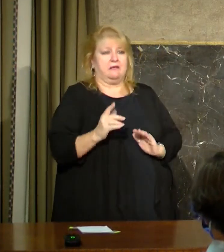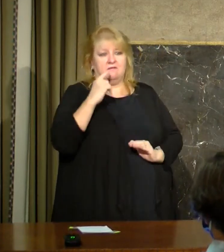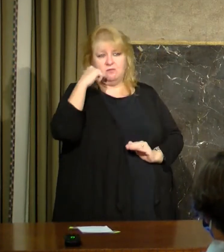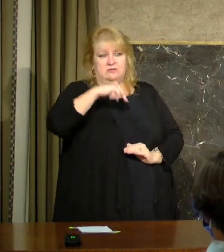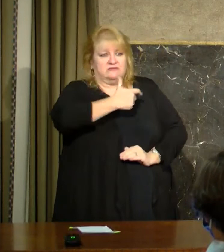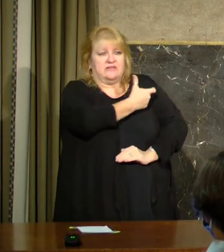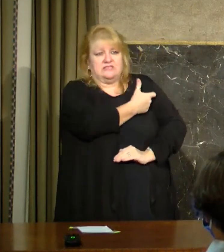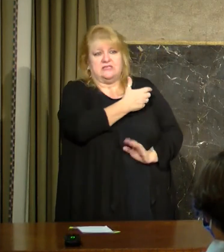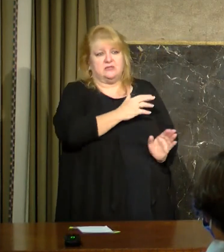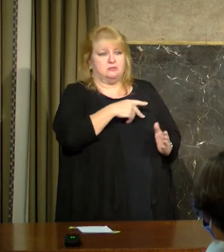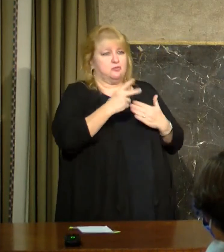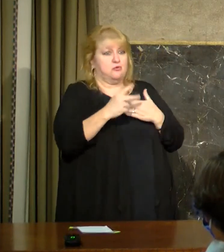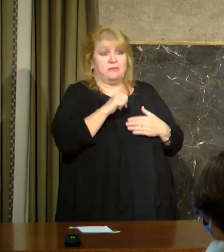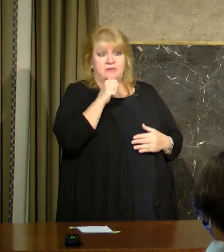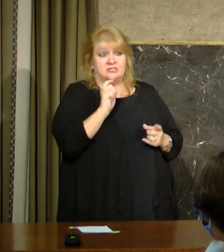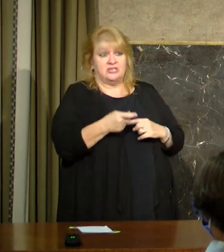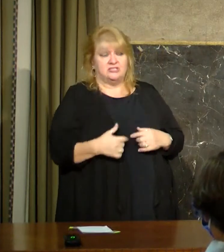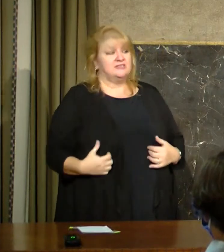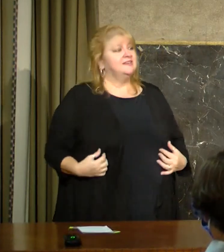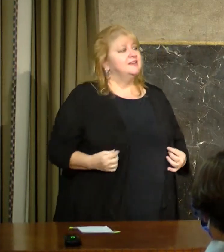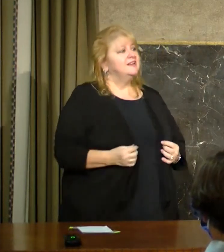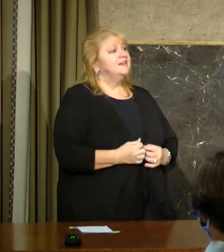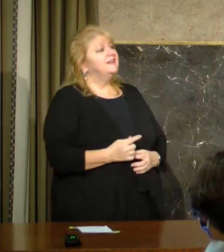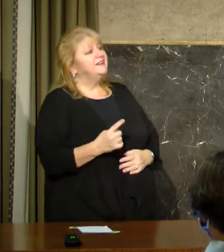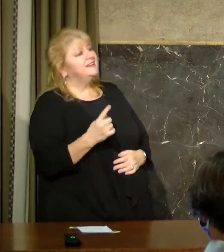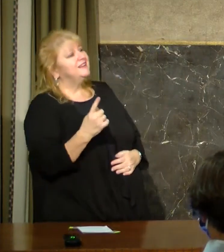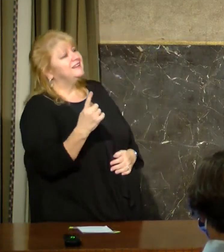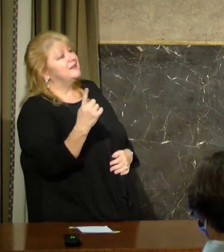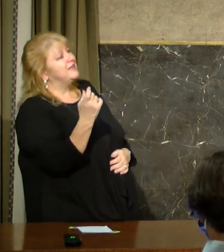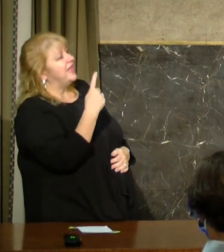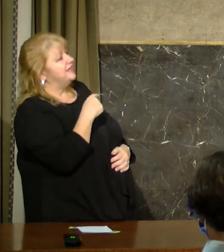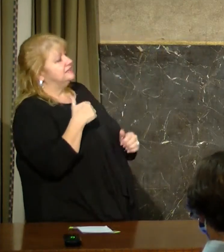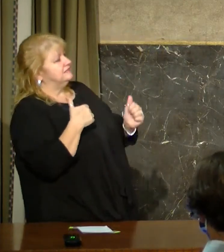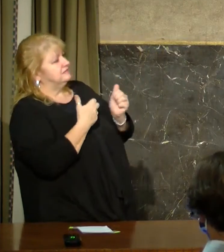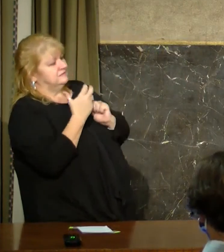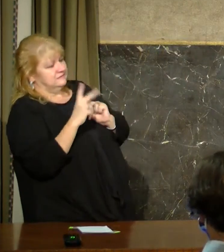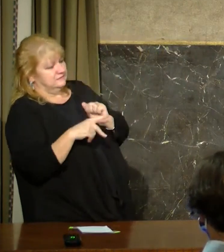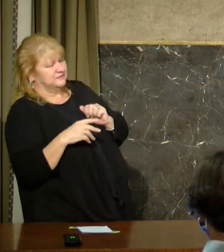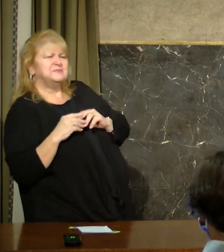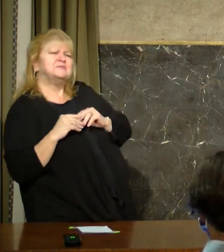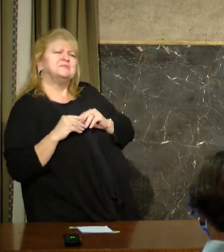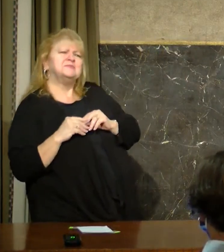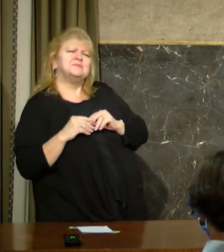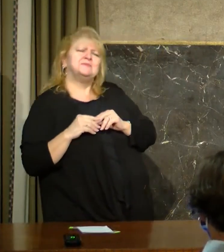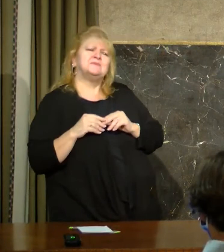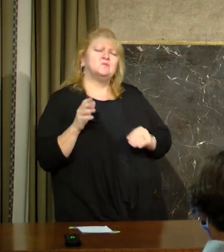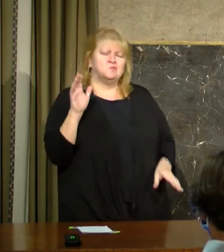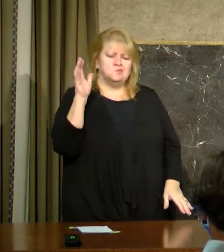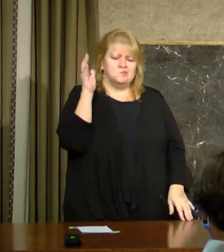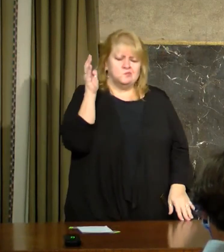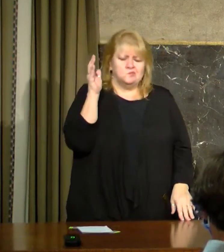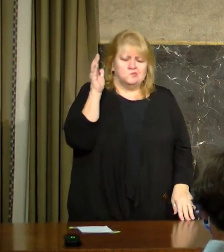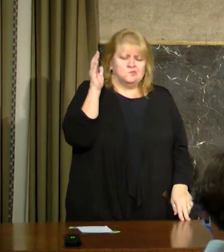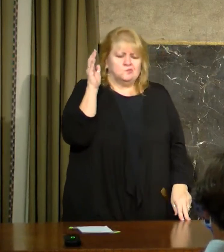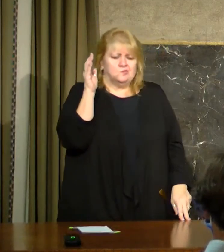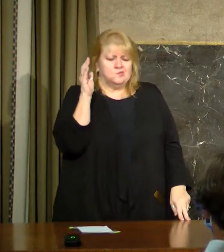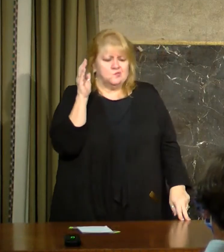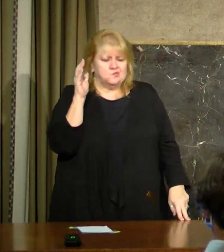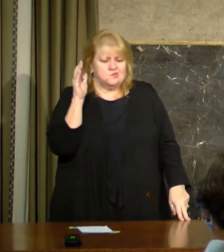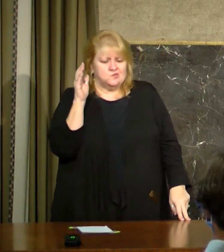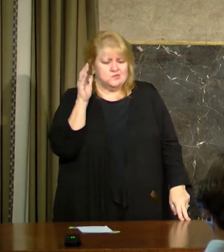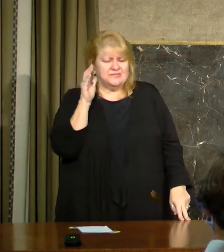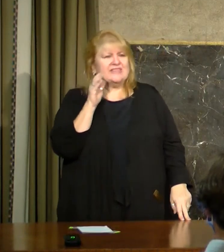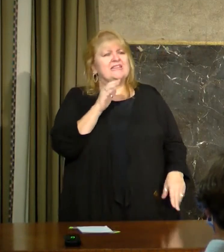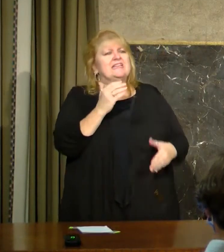program. Yes, ma'am. Let me ask a follow-up, please. But it seems as though new tasks keep